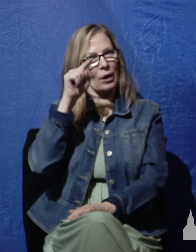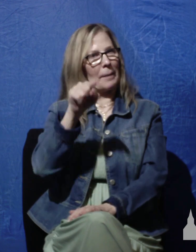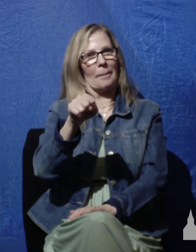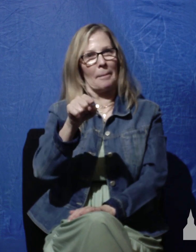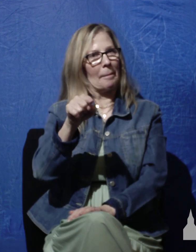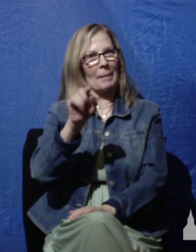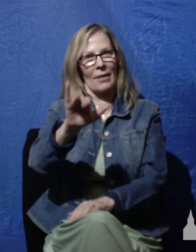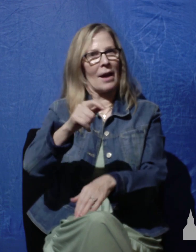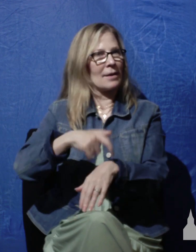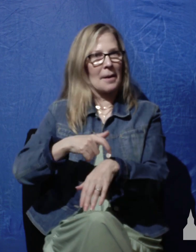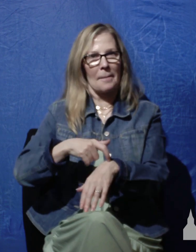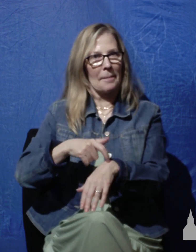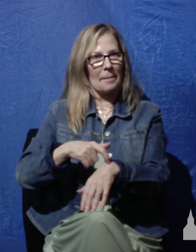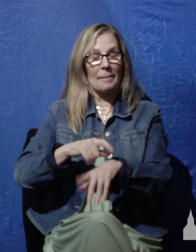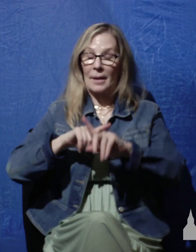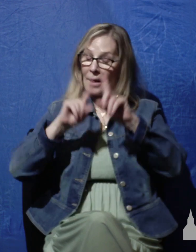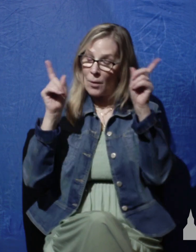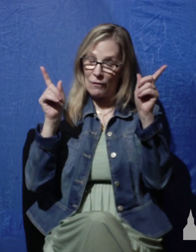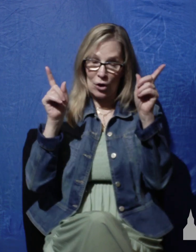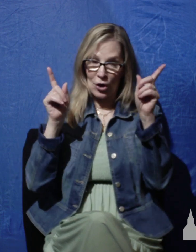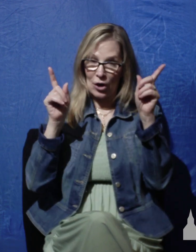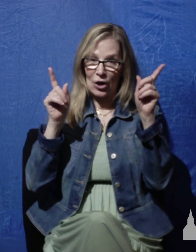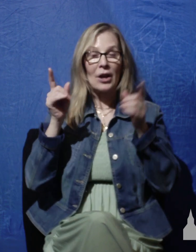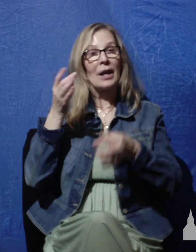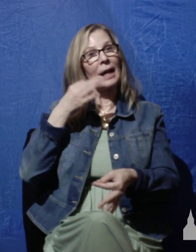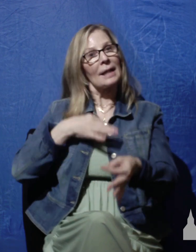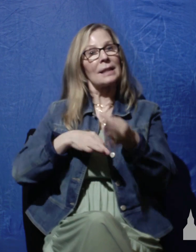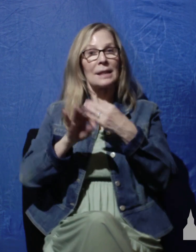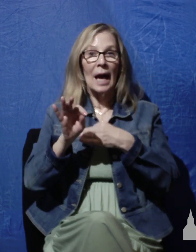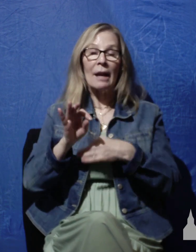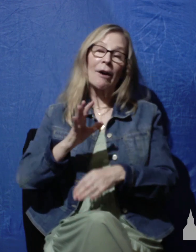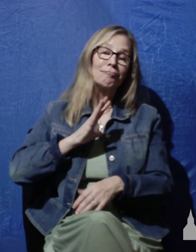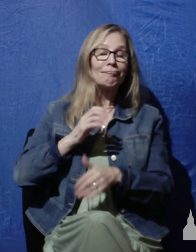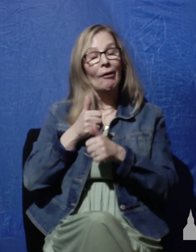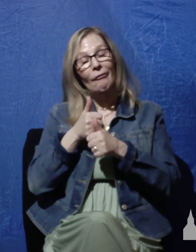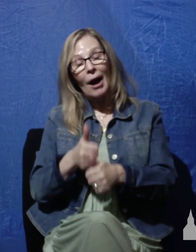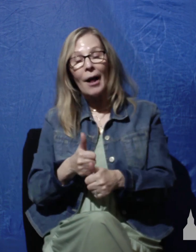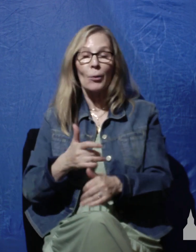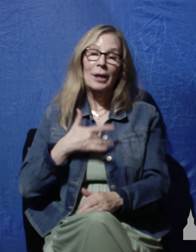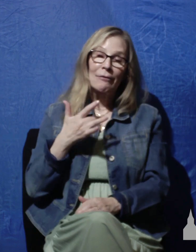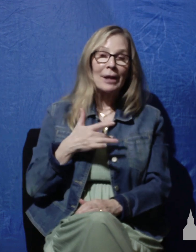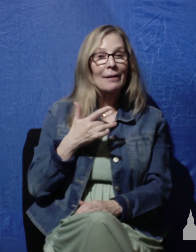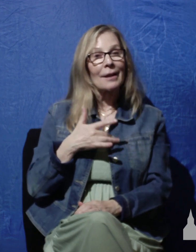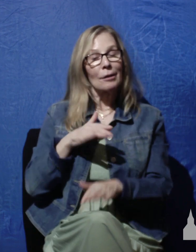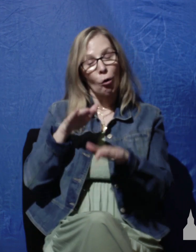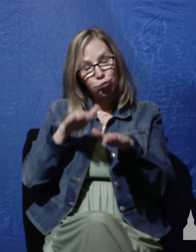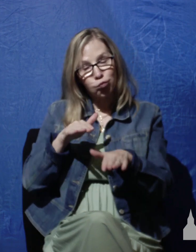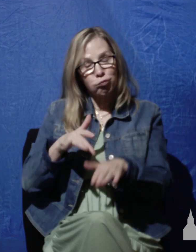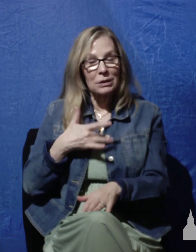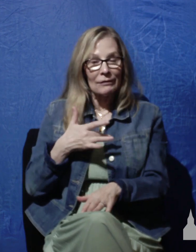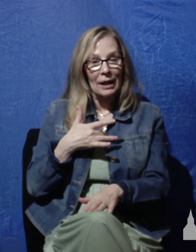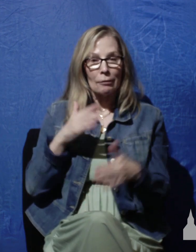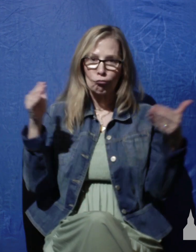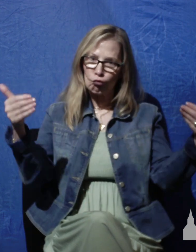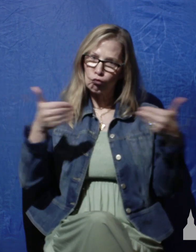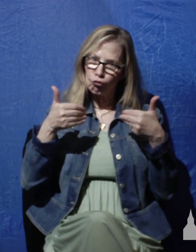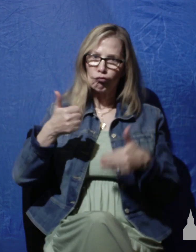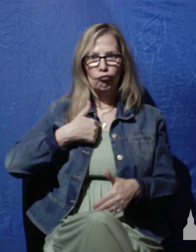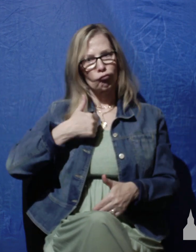that time. However, instead of giving into his feelings, instead of focusing on himself and his problems,